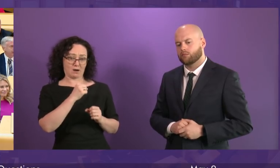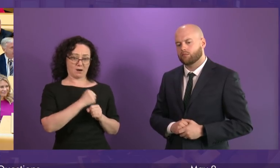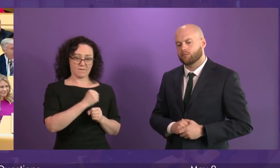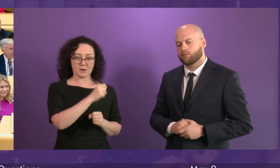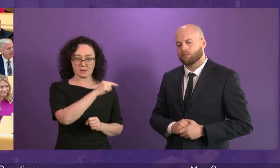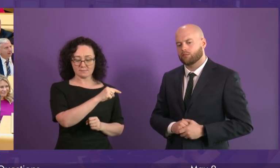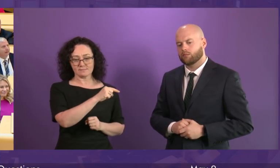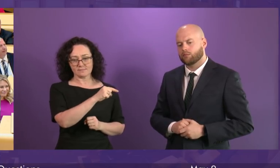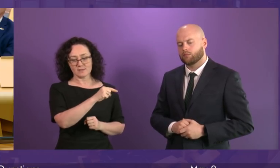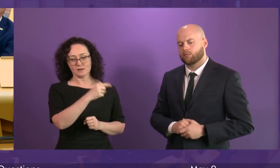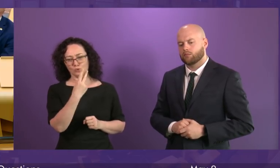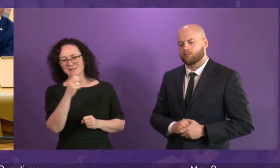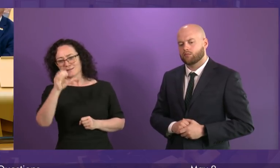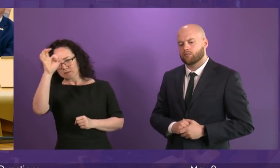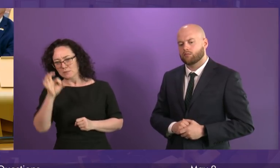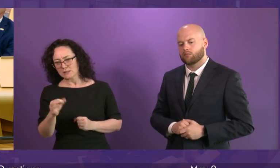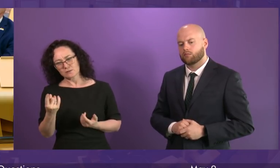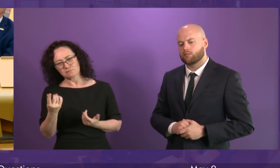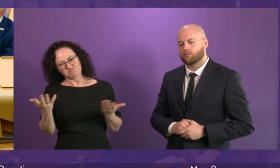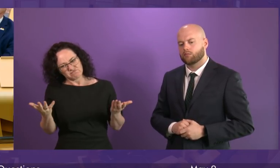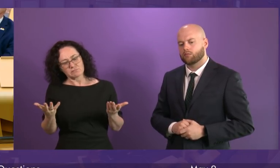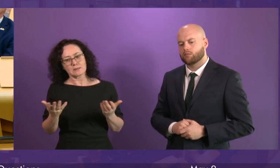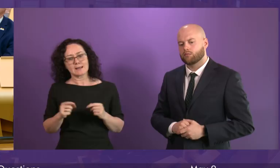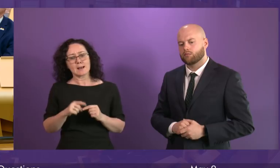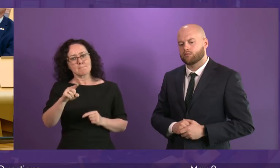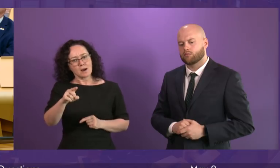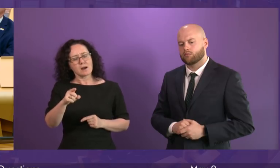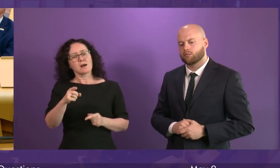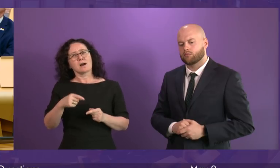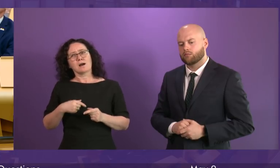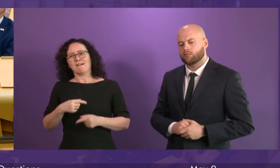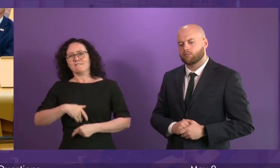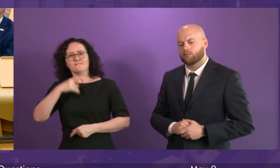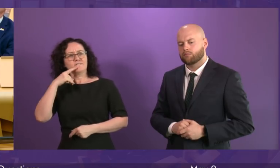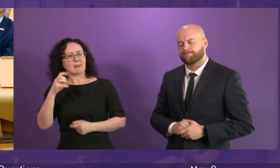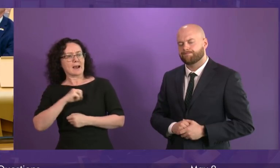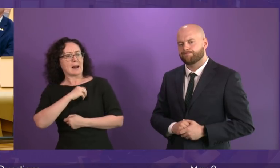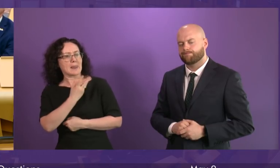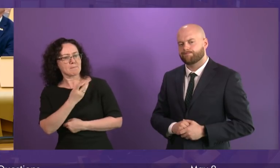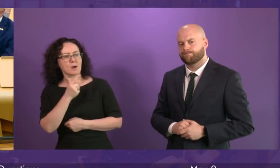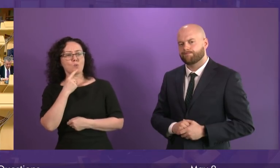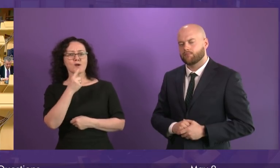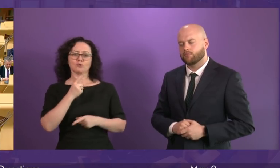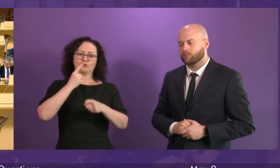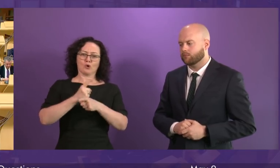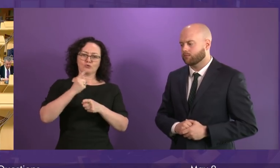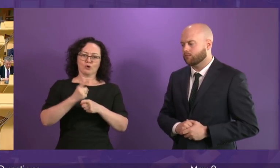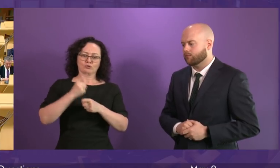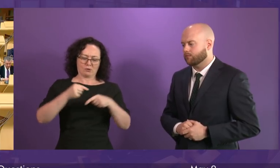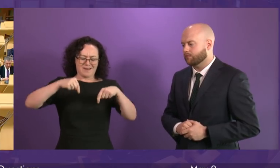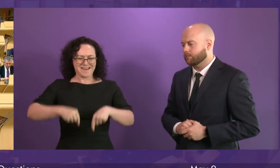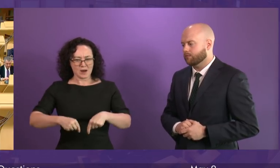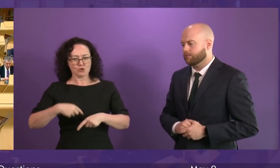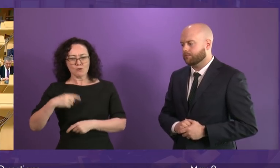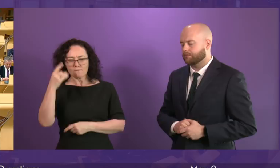things they would do in government, but when they're in government, they somehow forget to do any of them. So we will continue to take